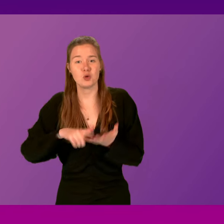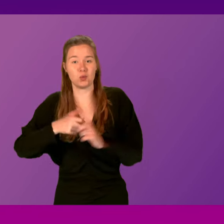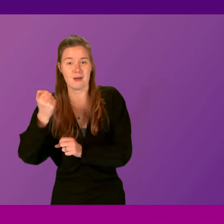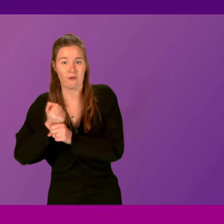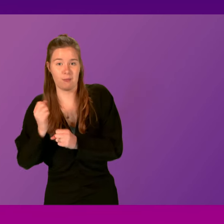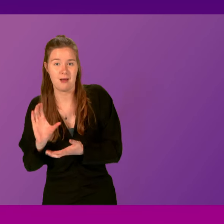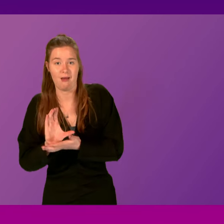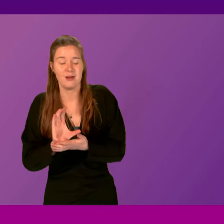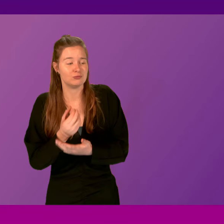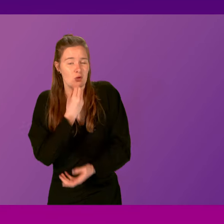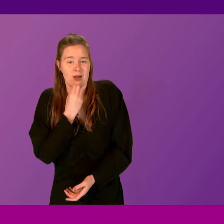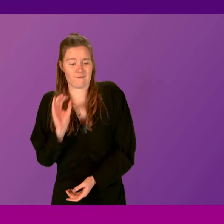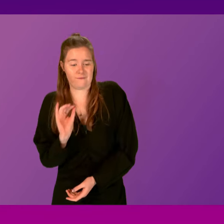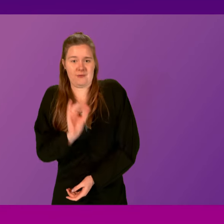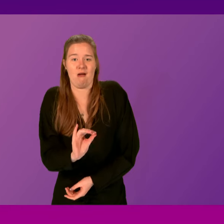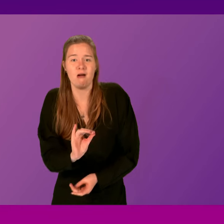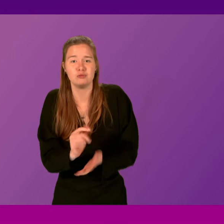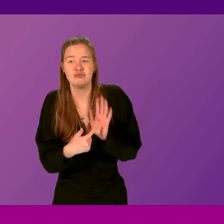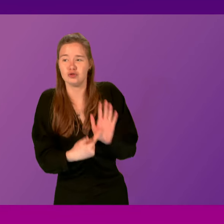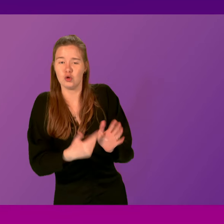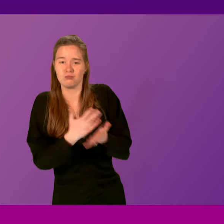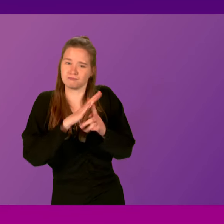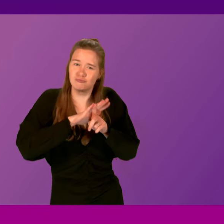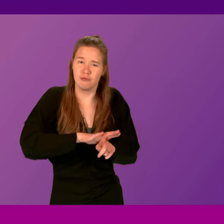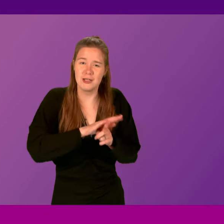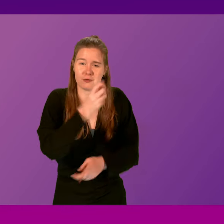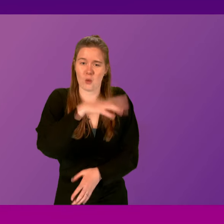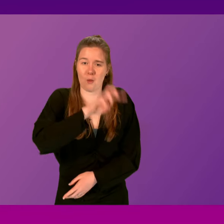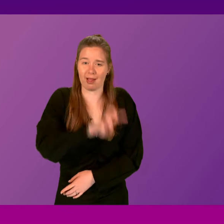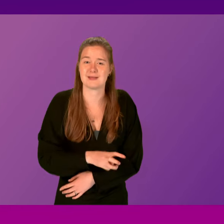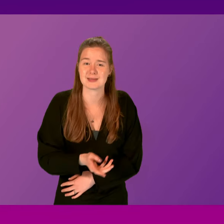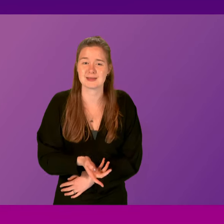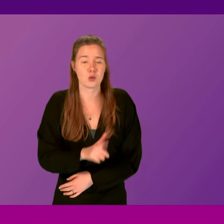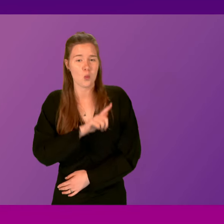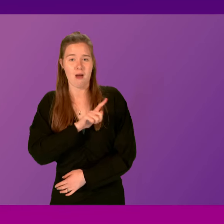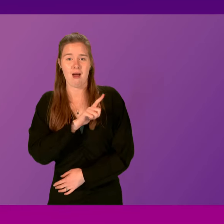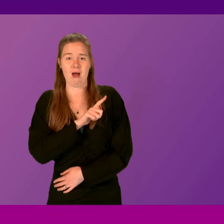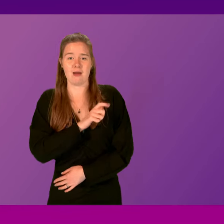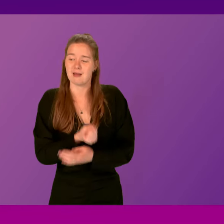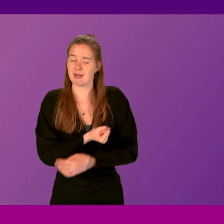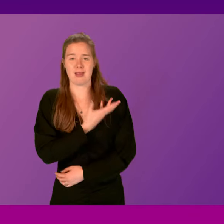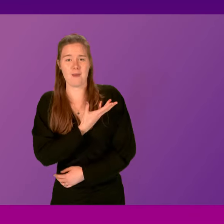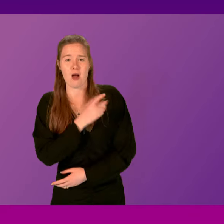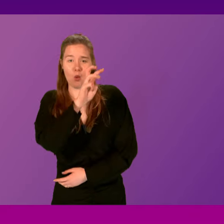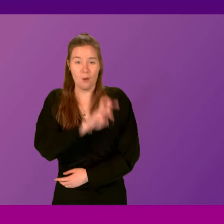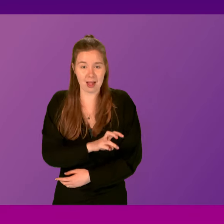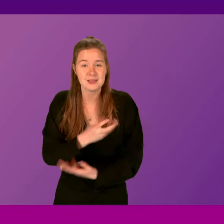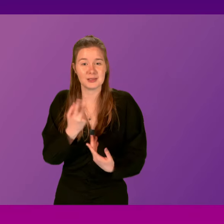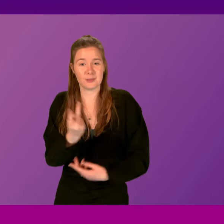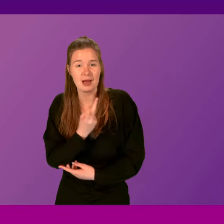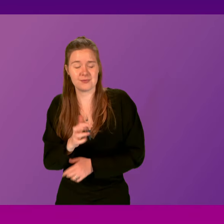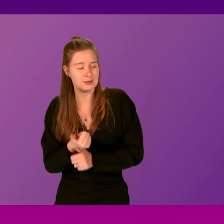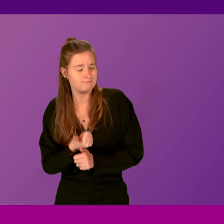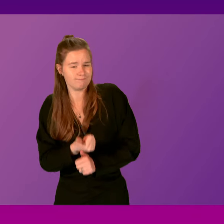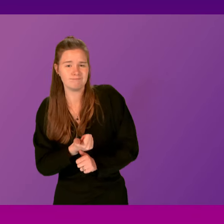government, is not enough to reflect the extreme pressure Wales faces. So why is it that Labour and Wales have the